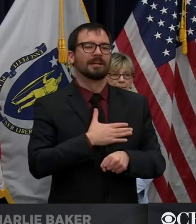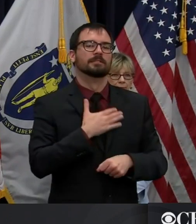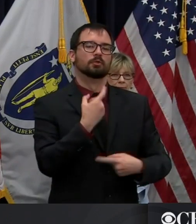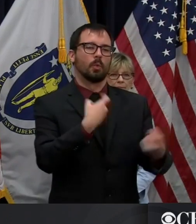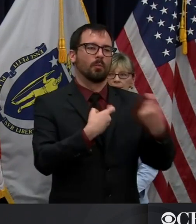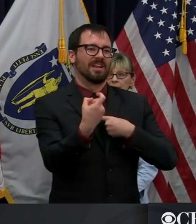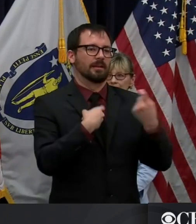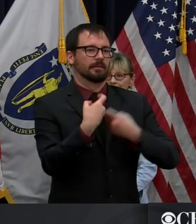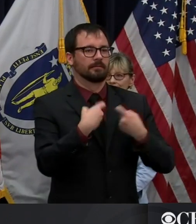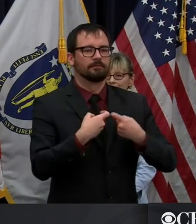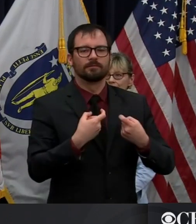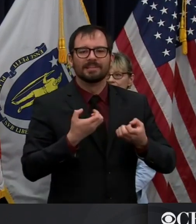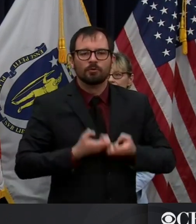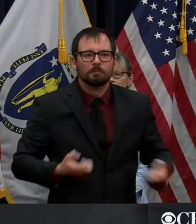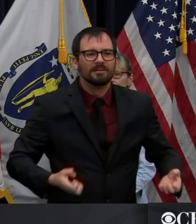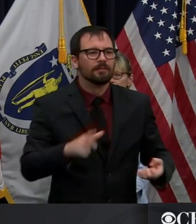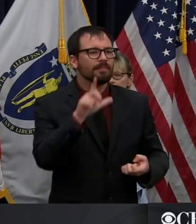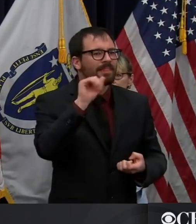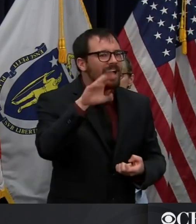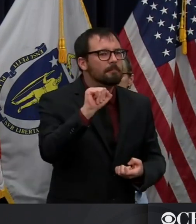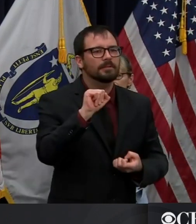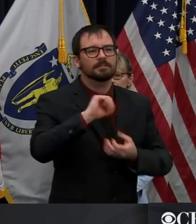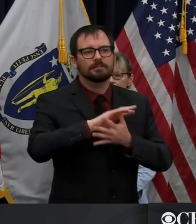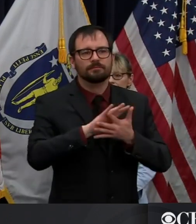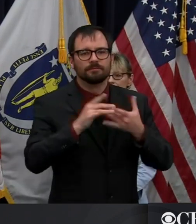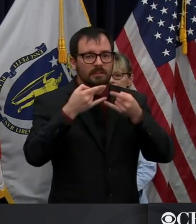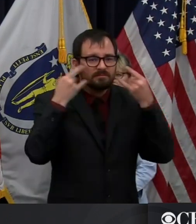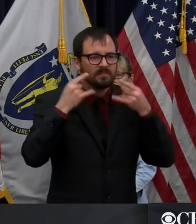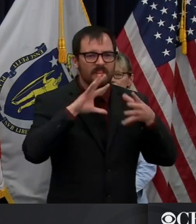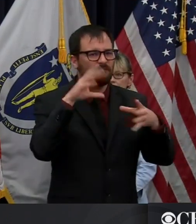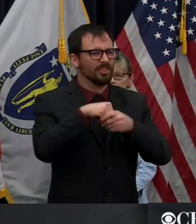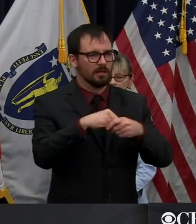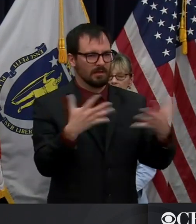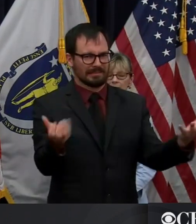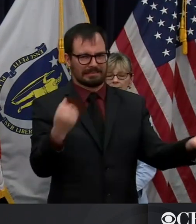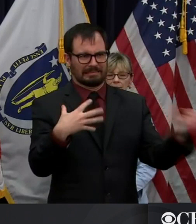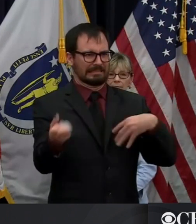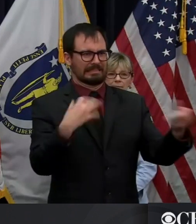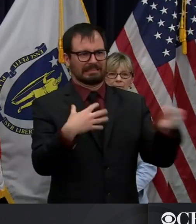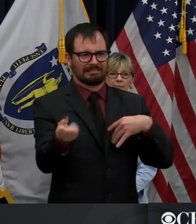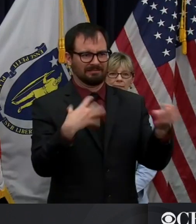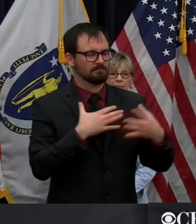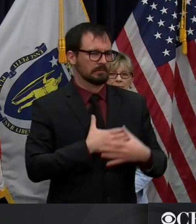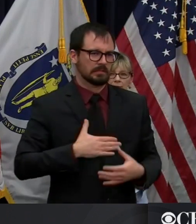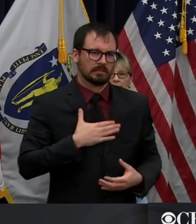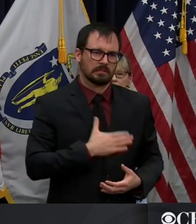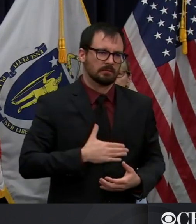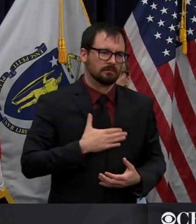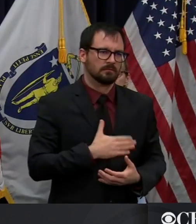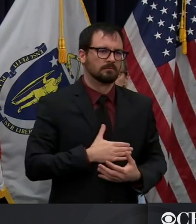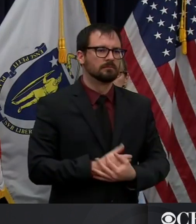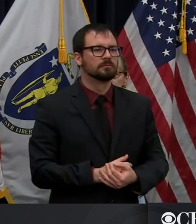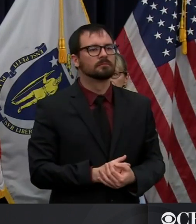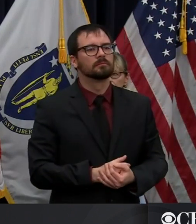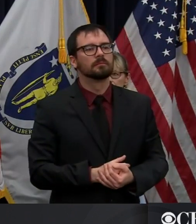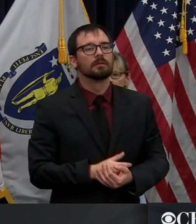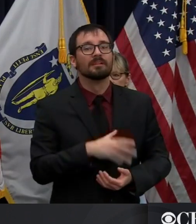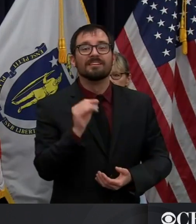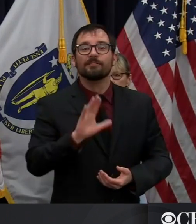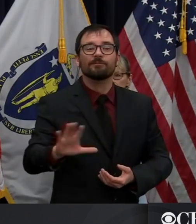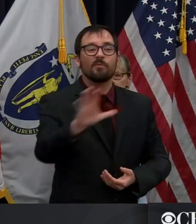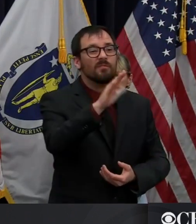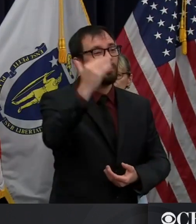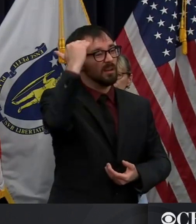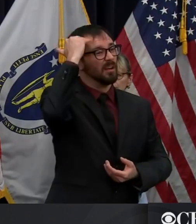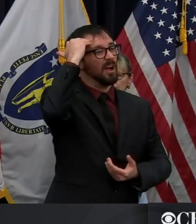general protection equipment known as PPE, and medical and scientific expertise that is needed by folks on